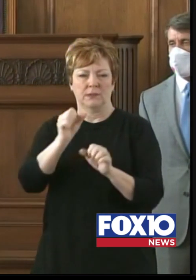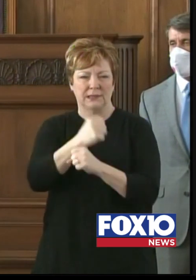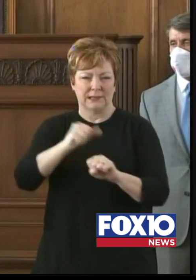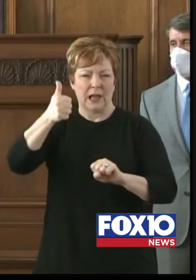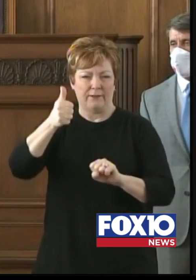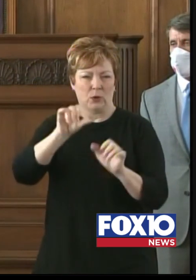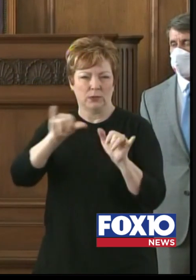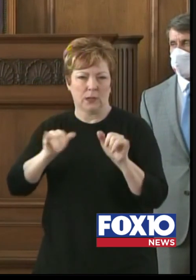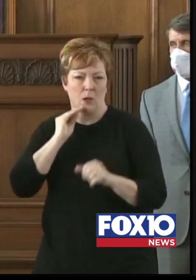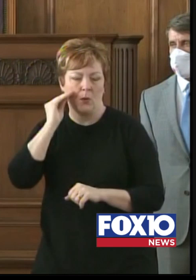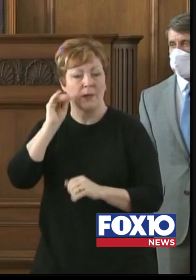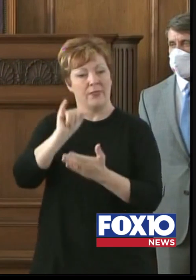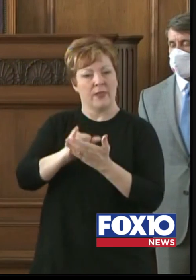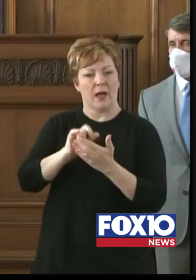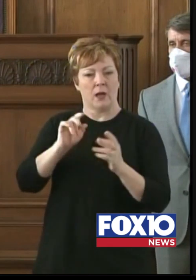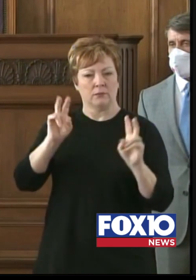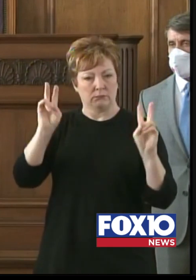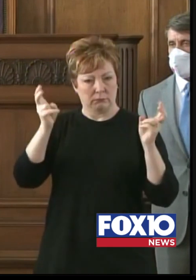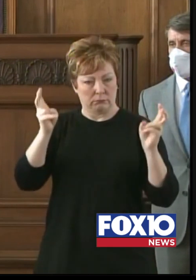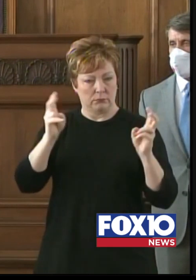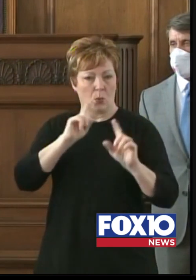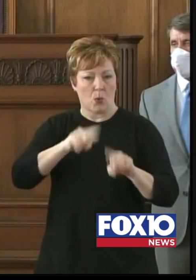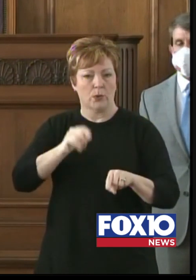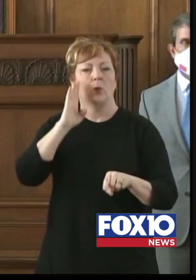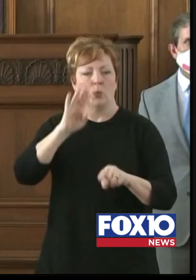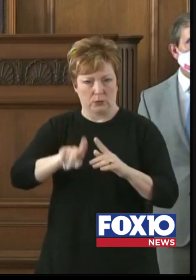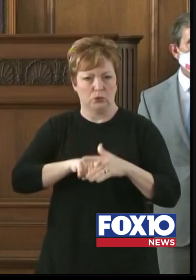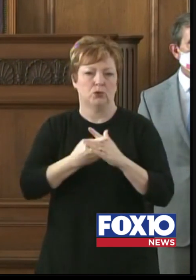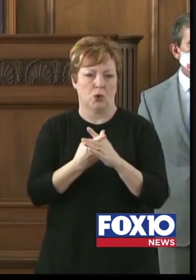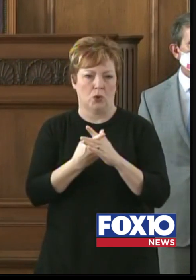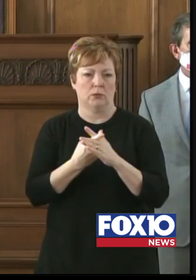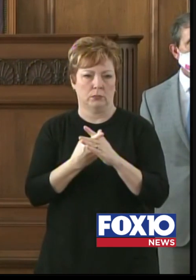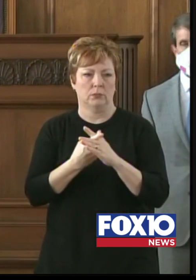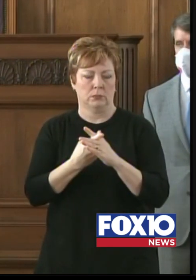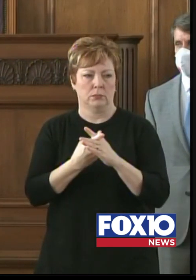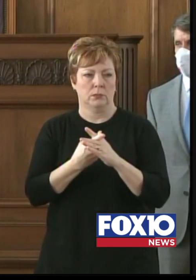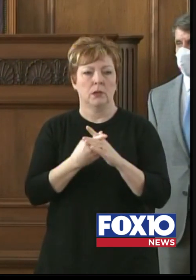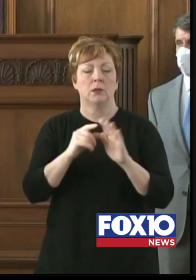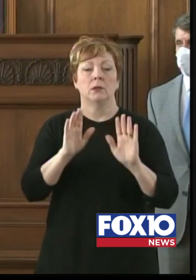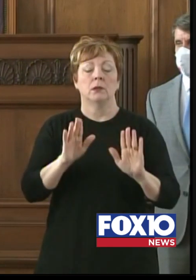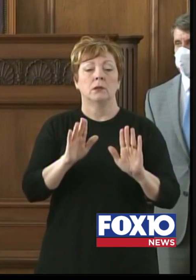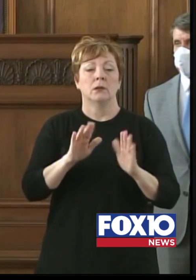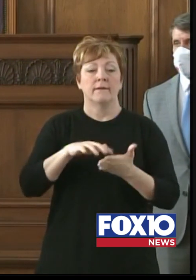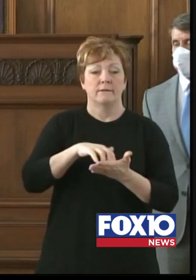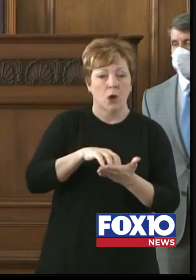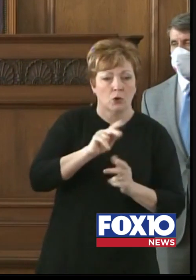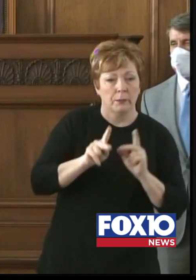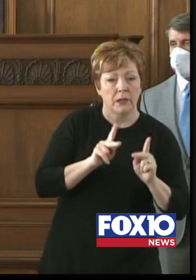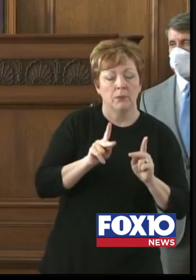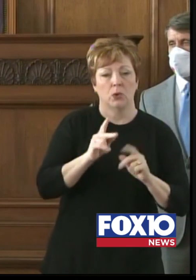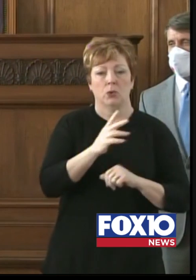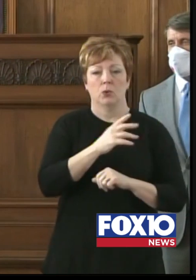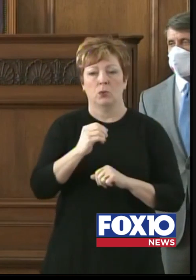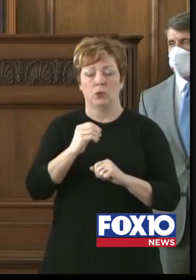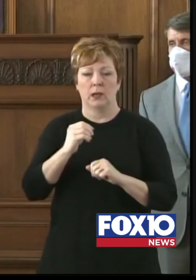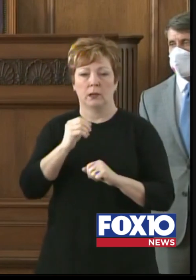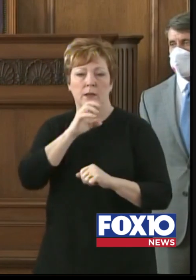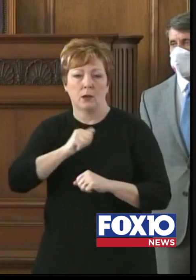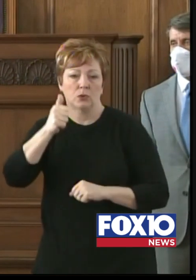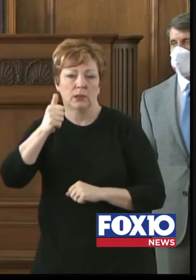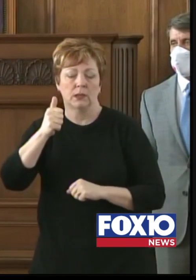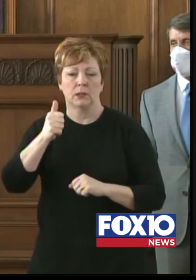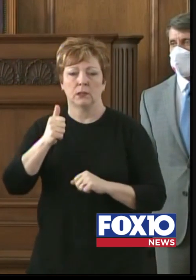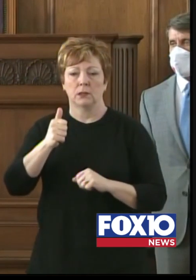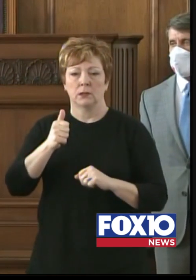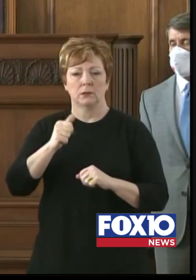All individuals, and especially vulnerable persons, are encouraged to exercise personal responsibility